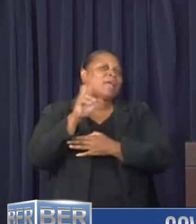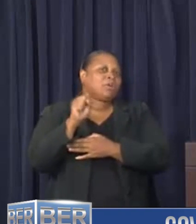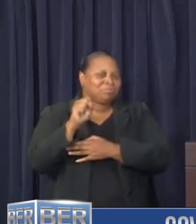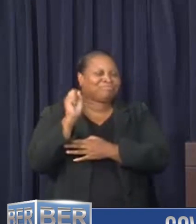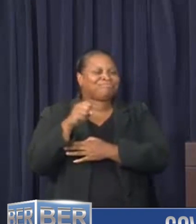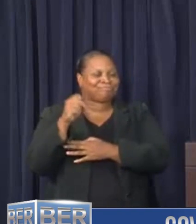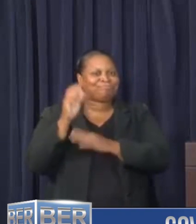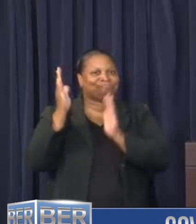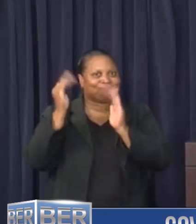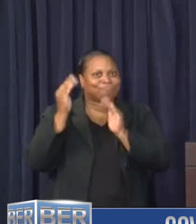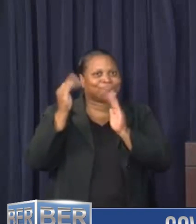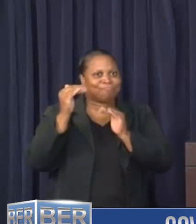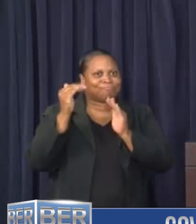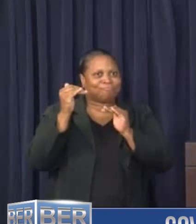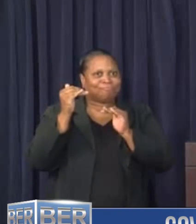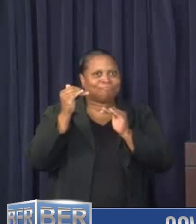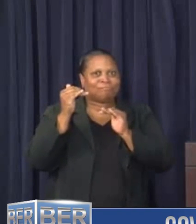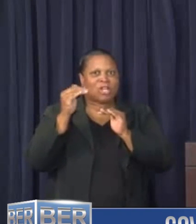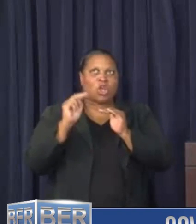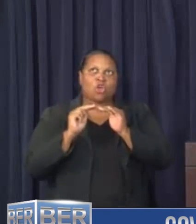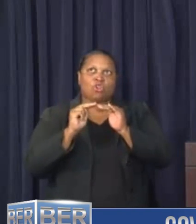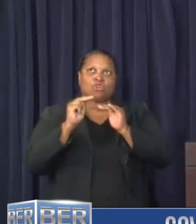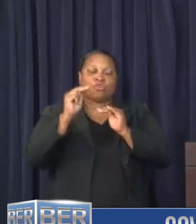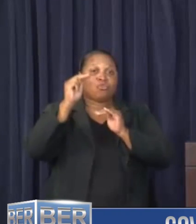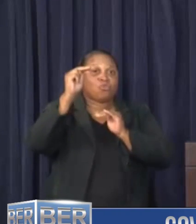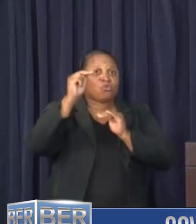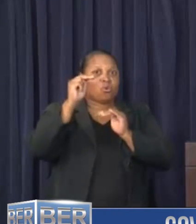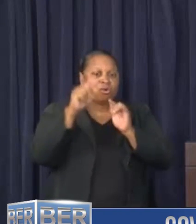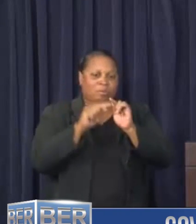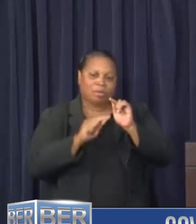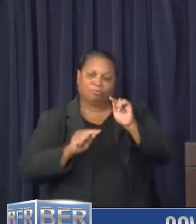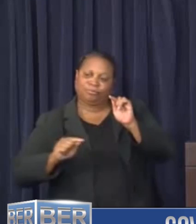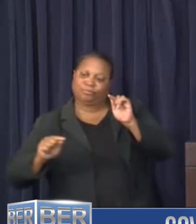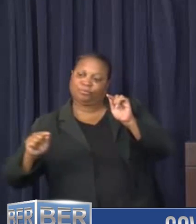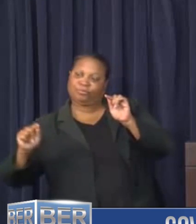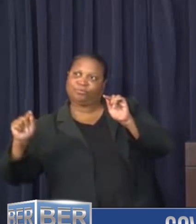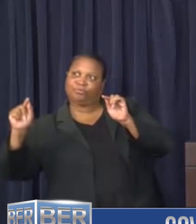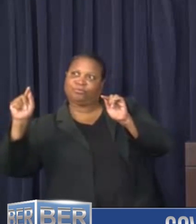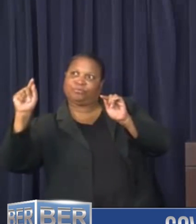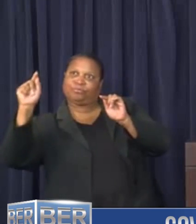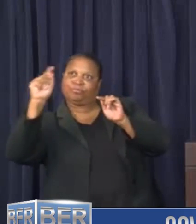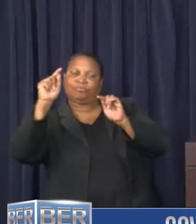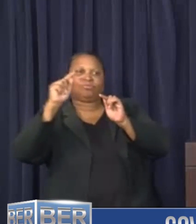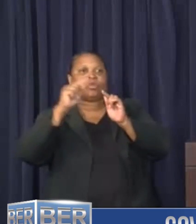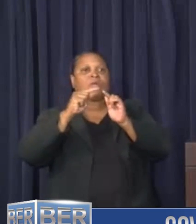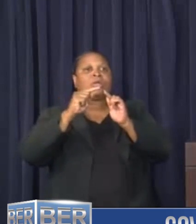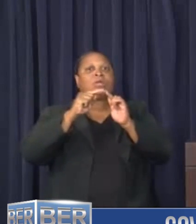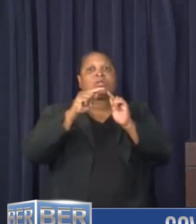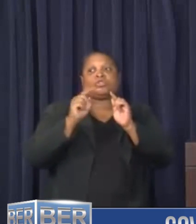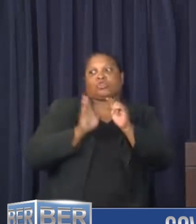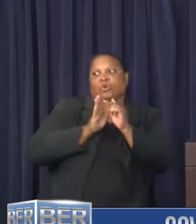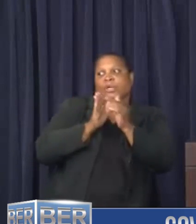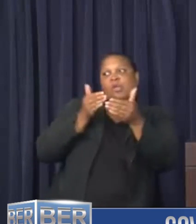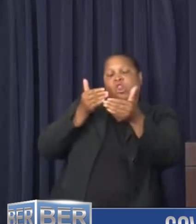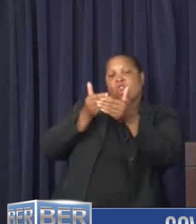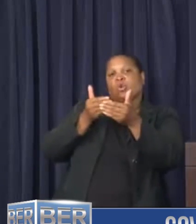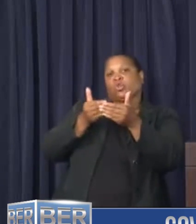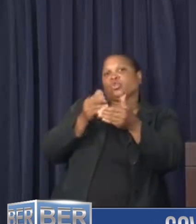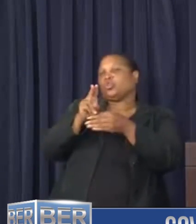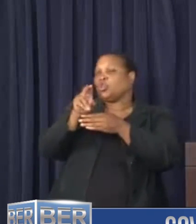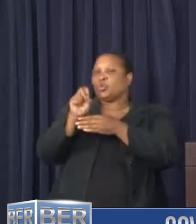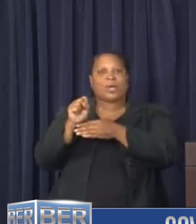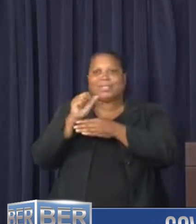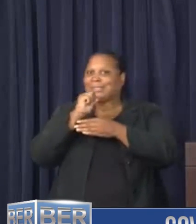expected to move northwards towards the island, but then move away to the west towards the US coast and not affect Bermuda directly.